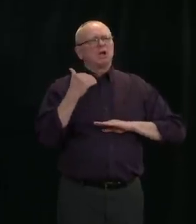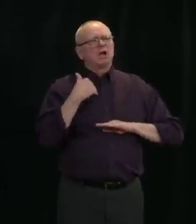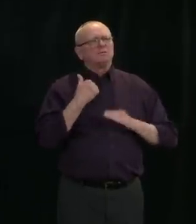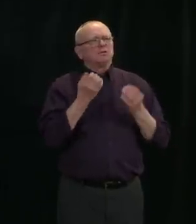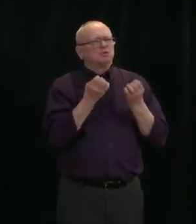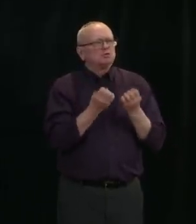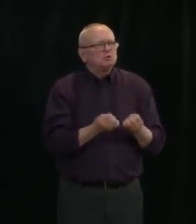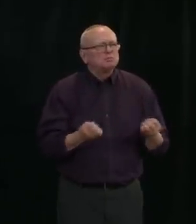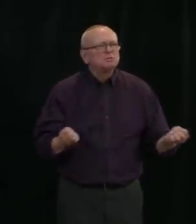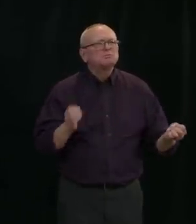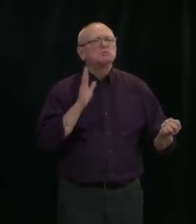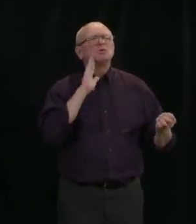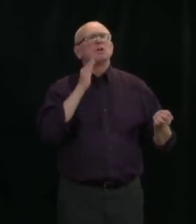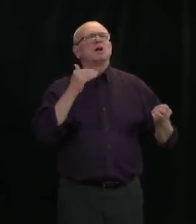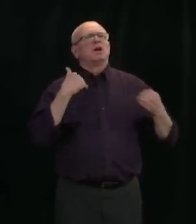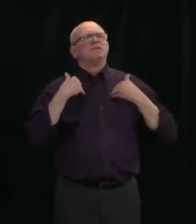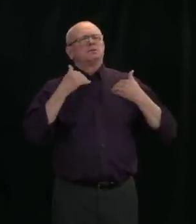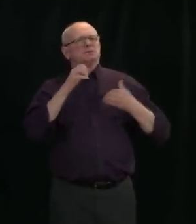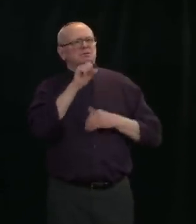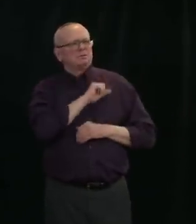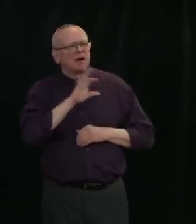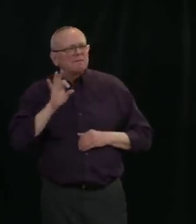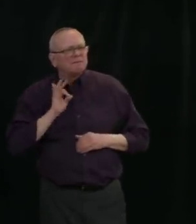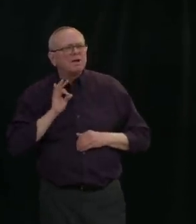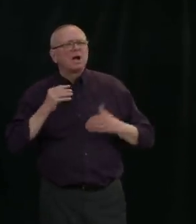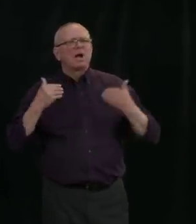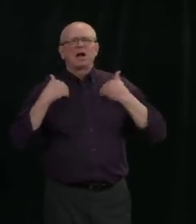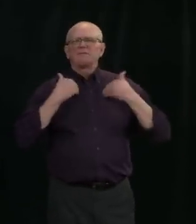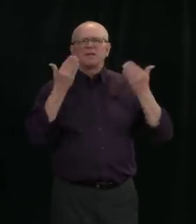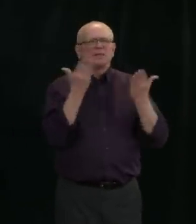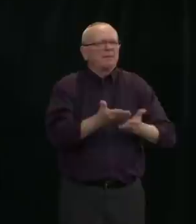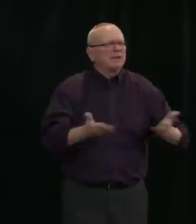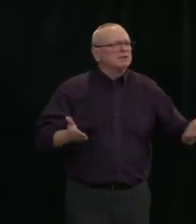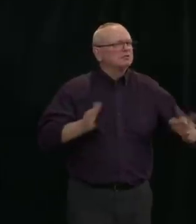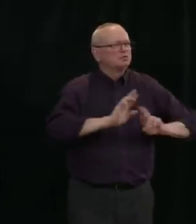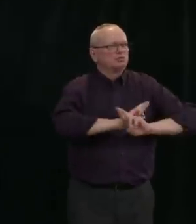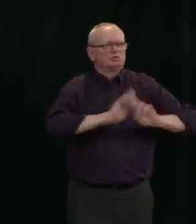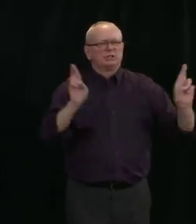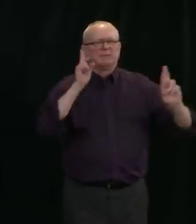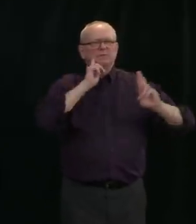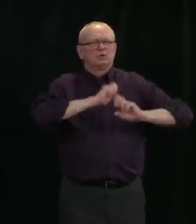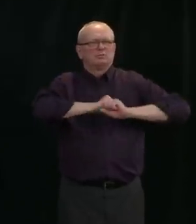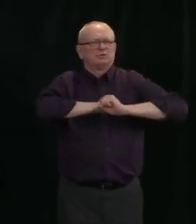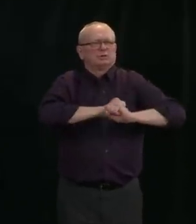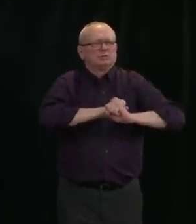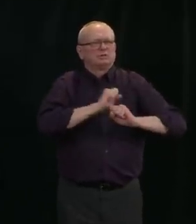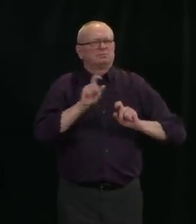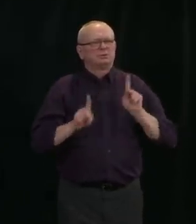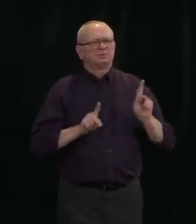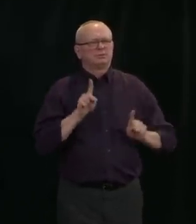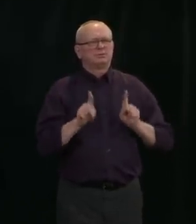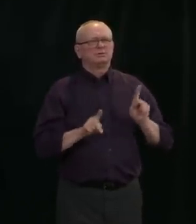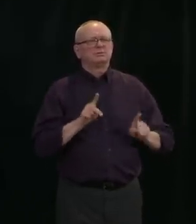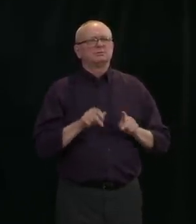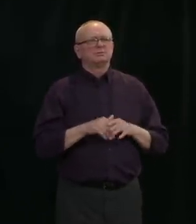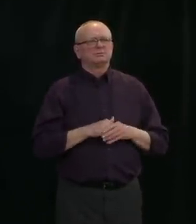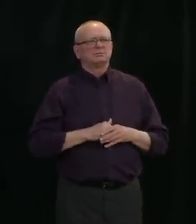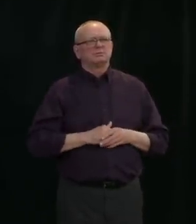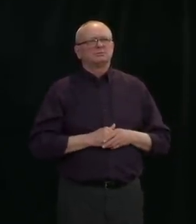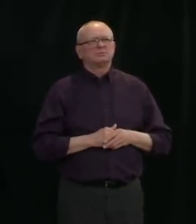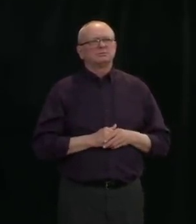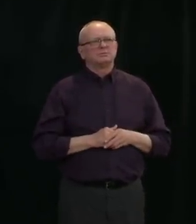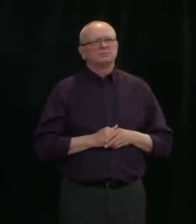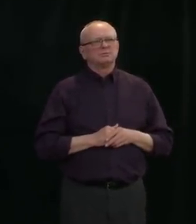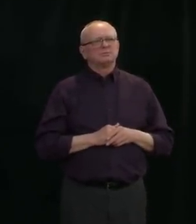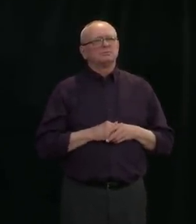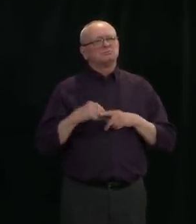care units, and including the usage of ventilators. Our relative success so far is a testament to